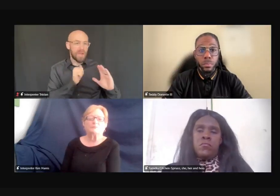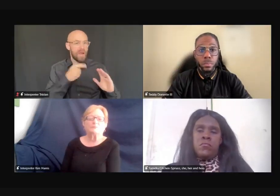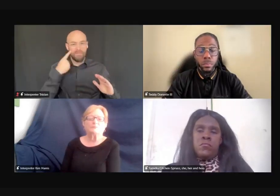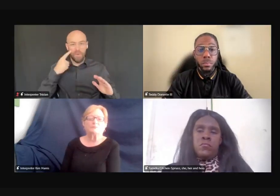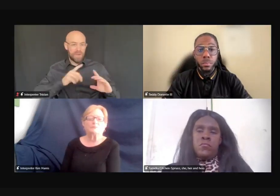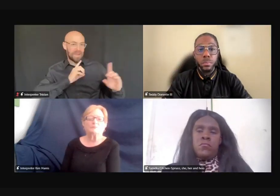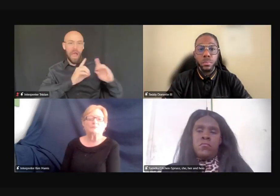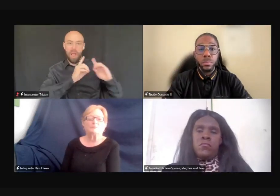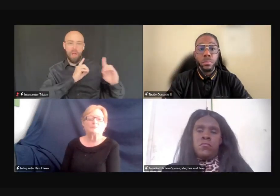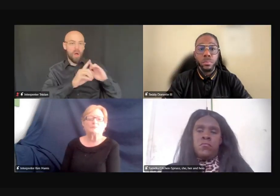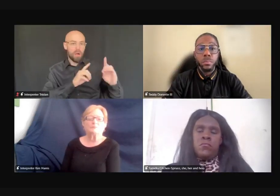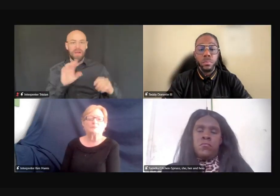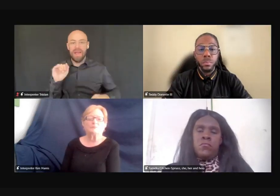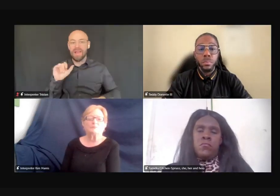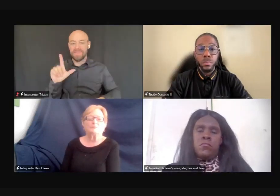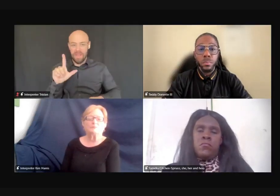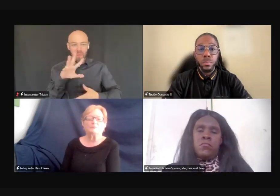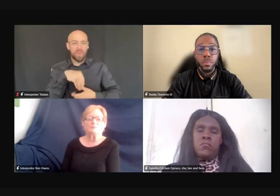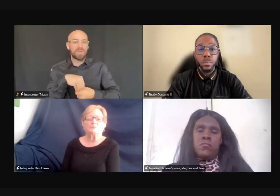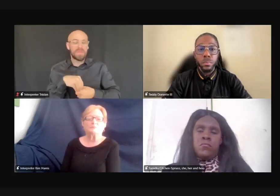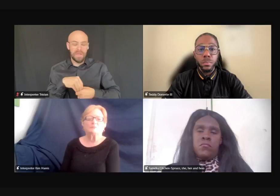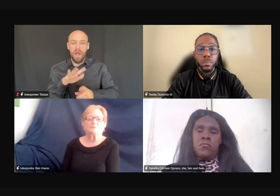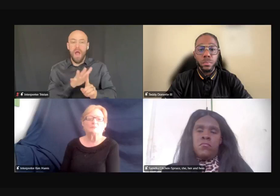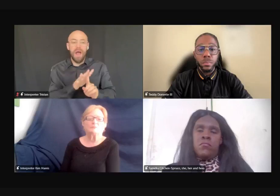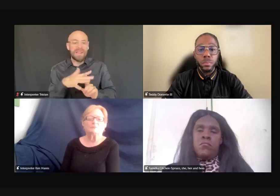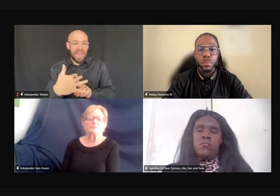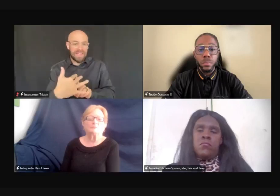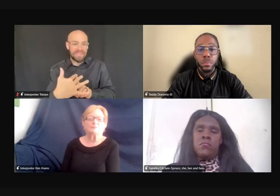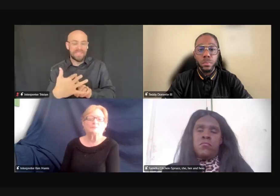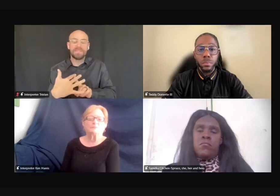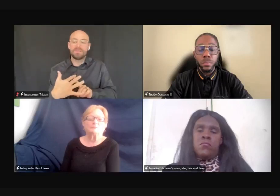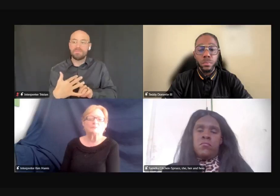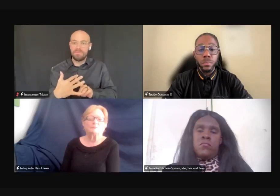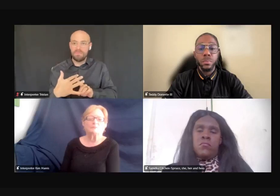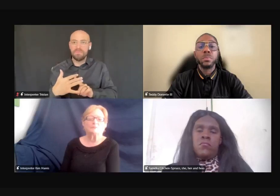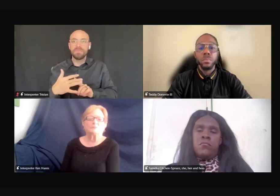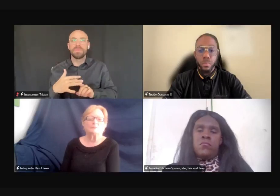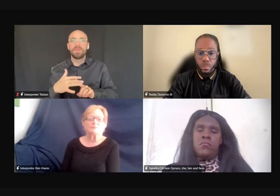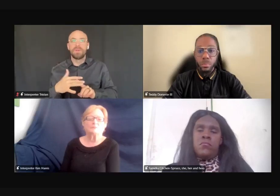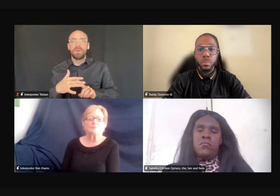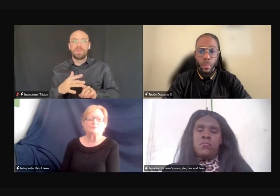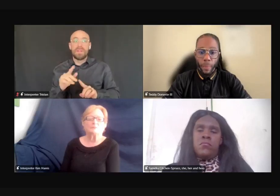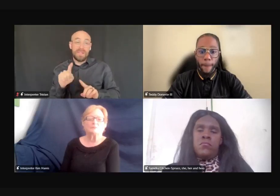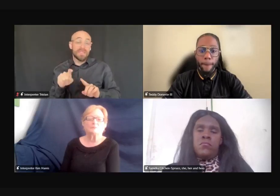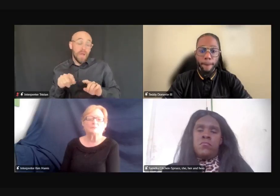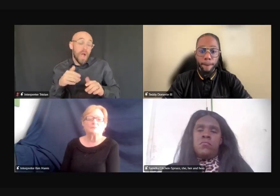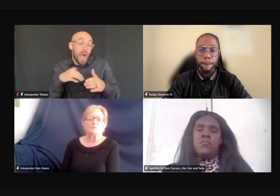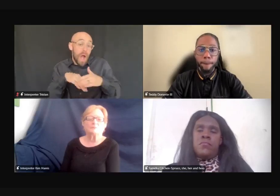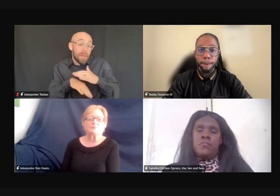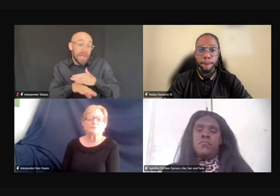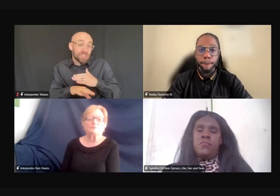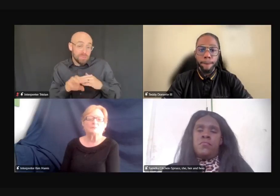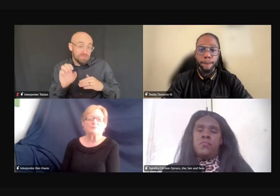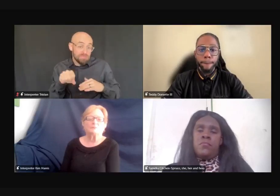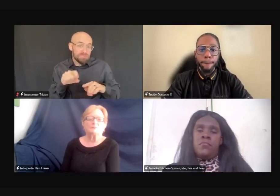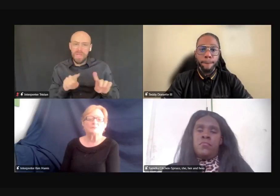context, then English. It's an accommodation, but may not be the best one.